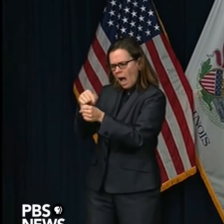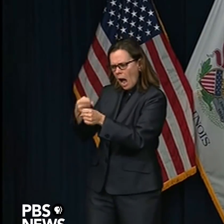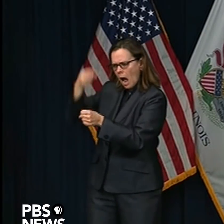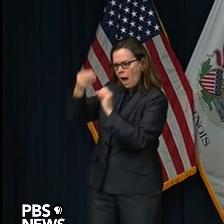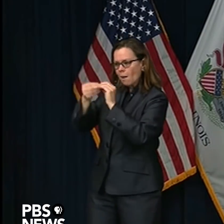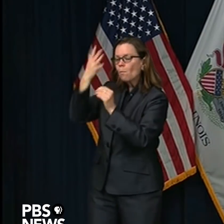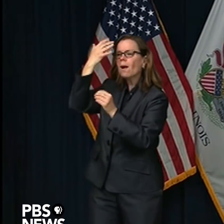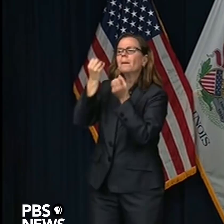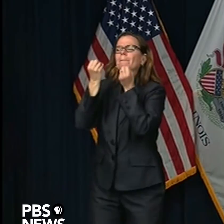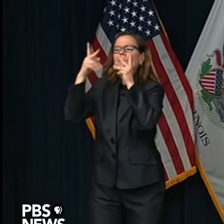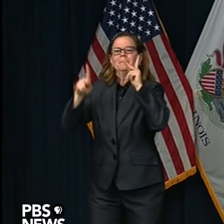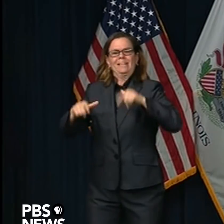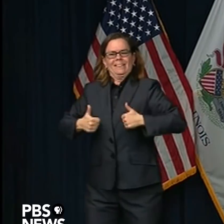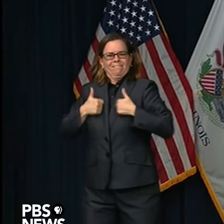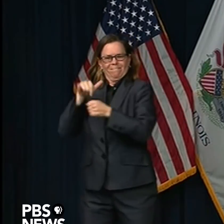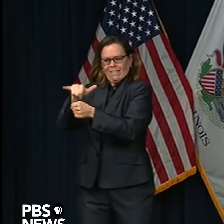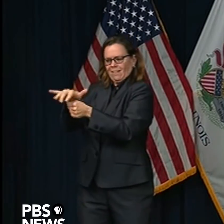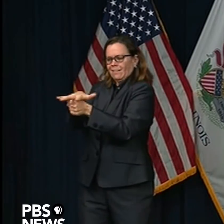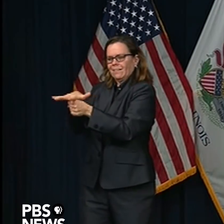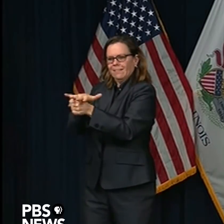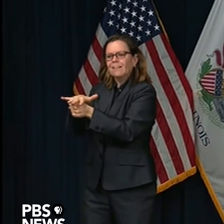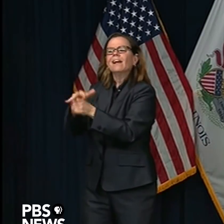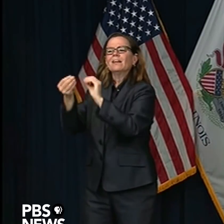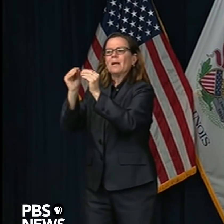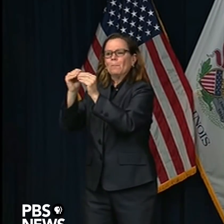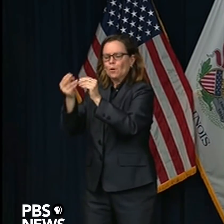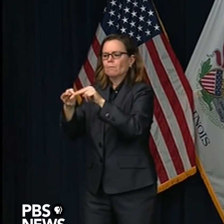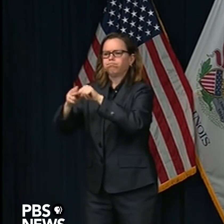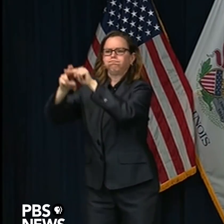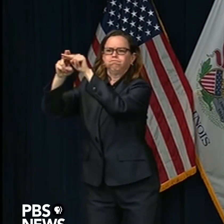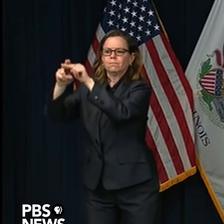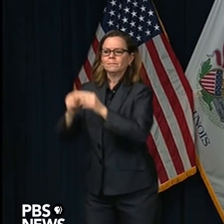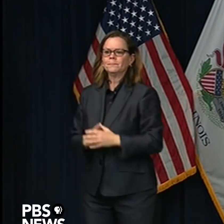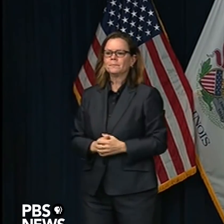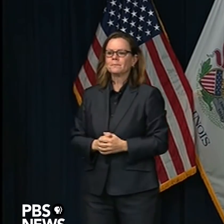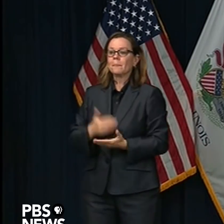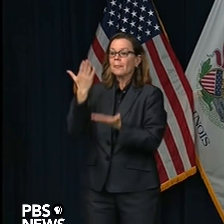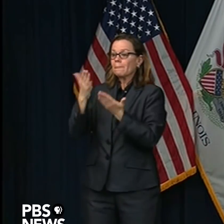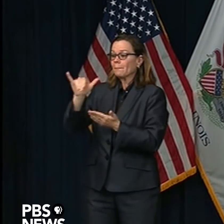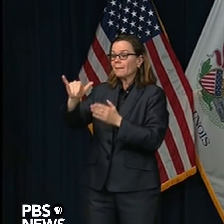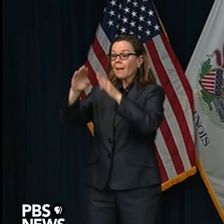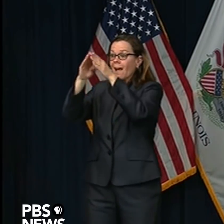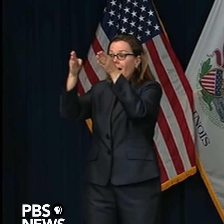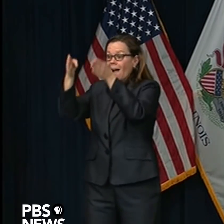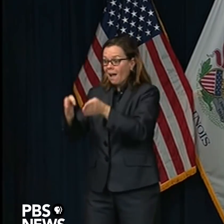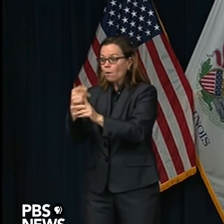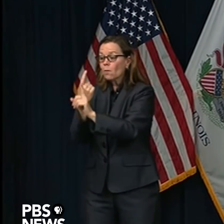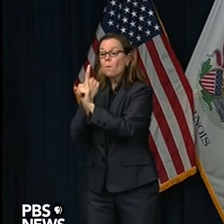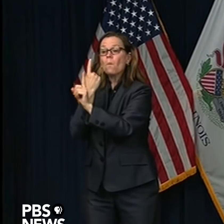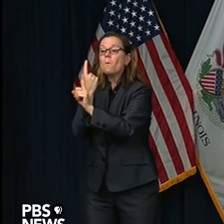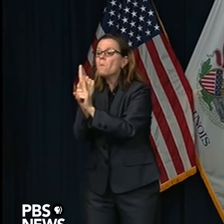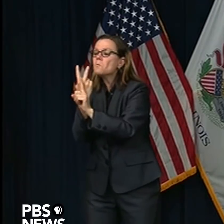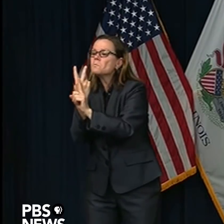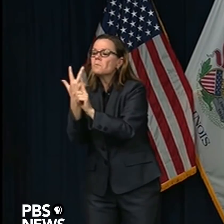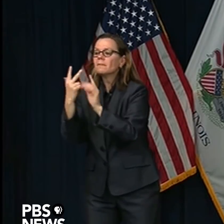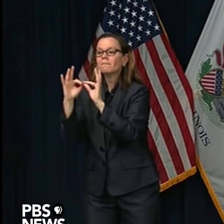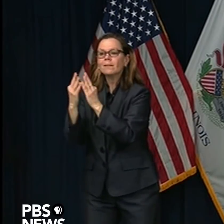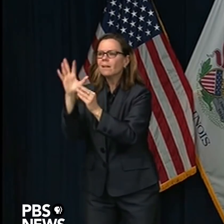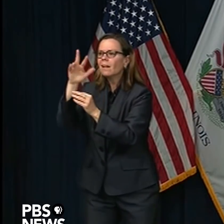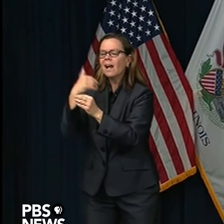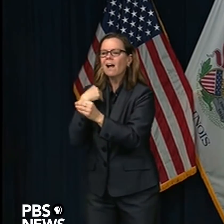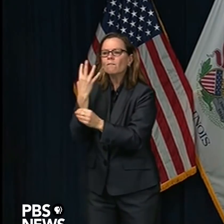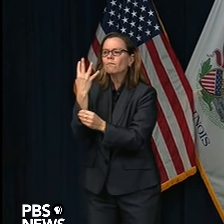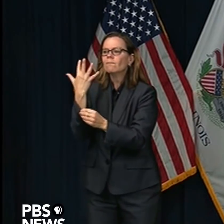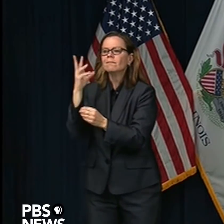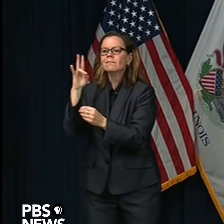of families where multiple people have contracted the virus, multiple people in the same family have died. And that might be